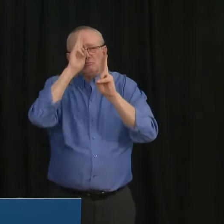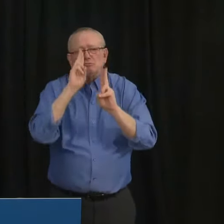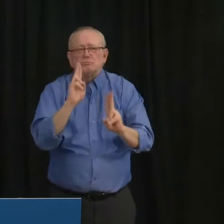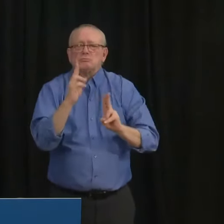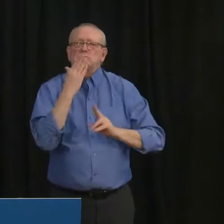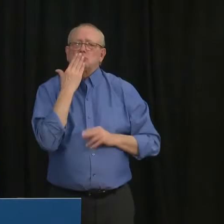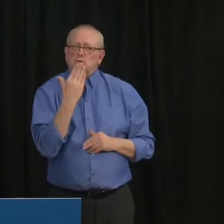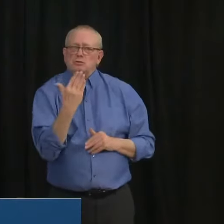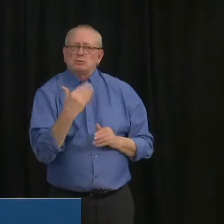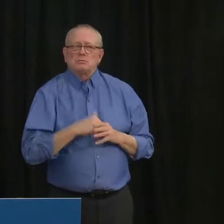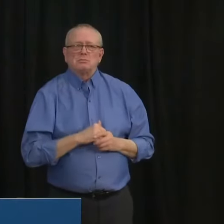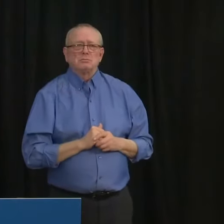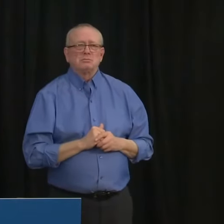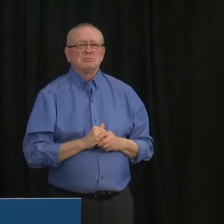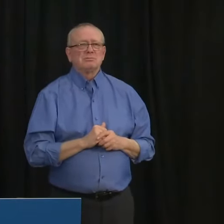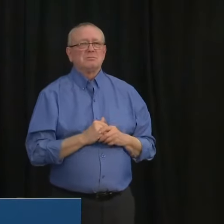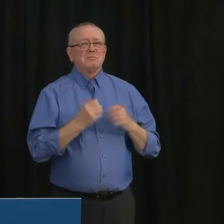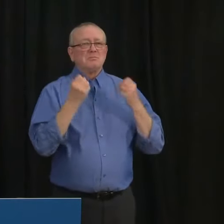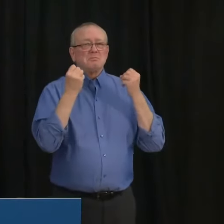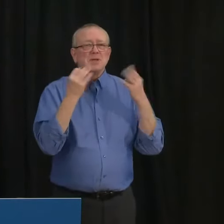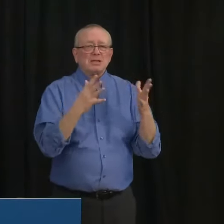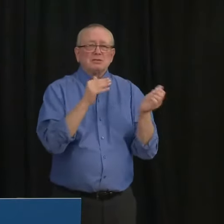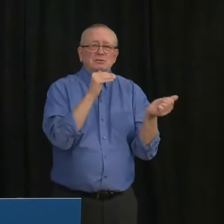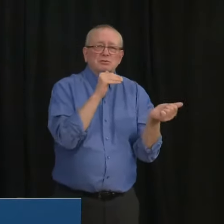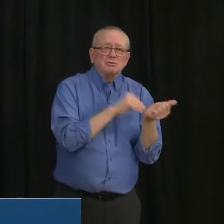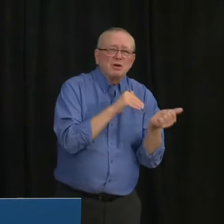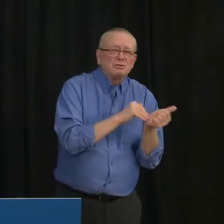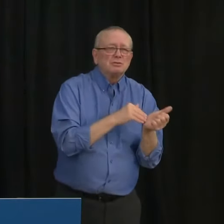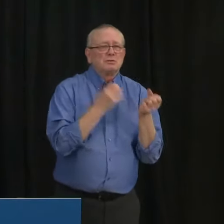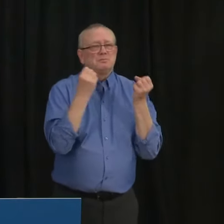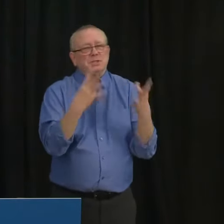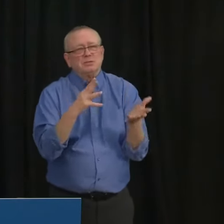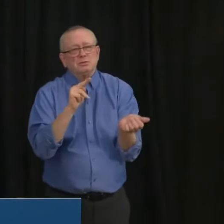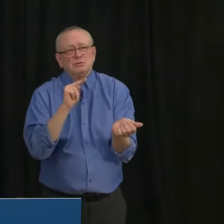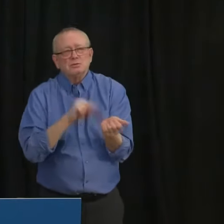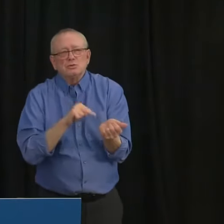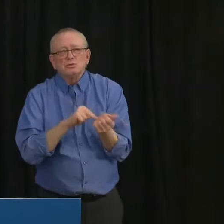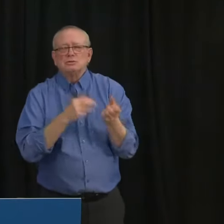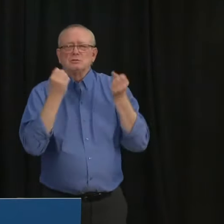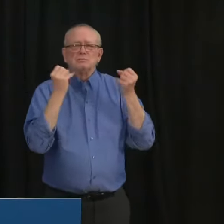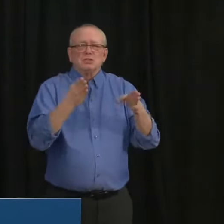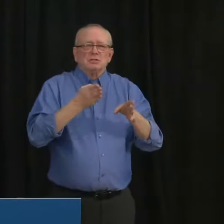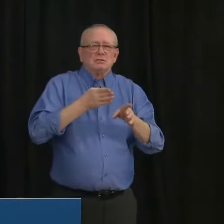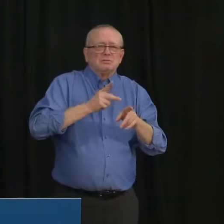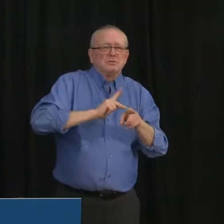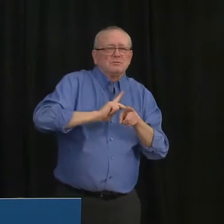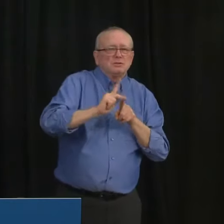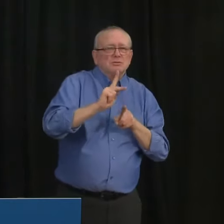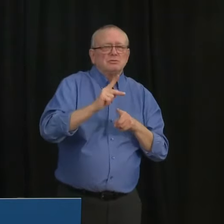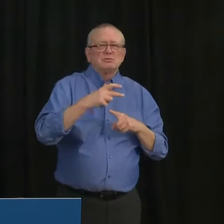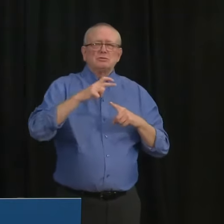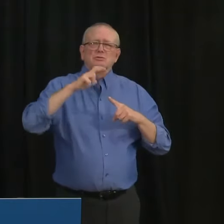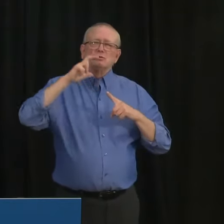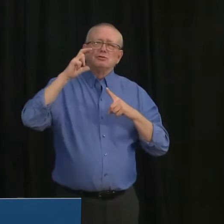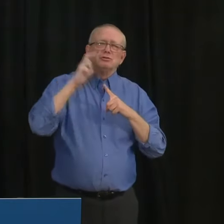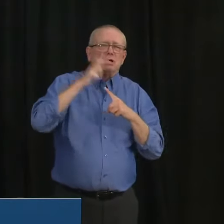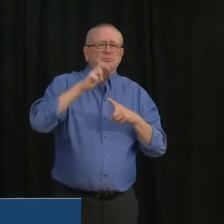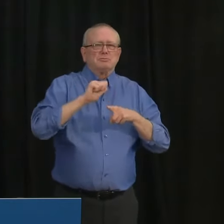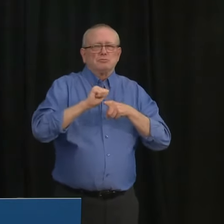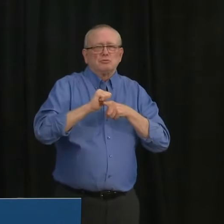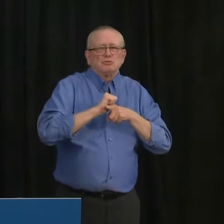of physicians and nurses. We have tremendous hard-working professionals, world-class hospitals, equipment